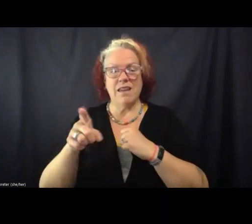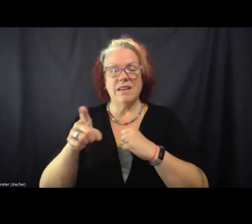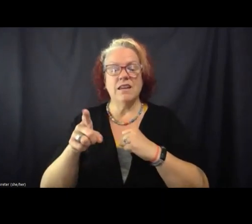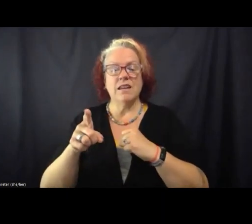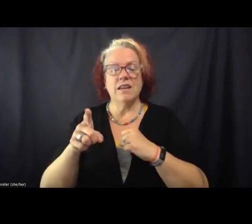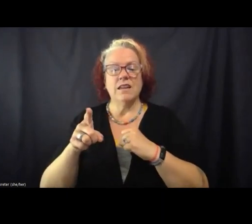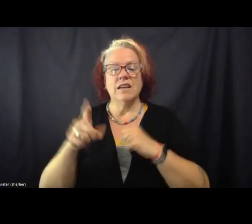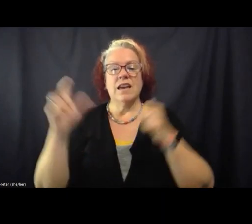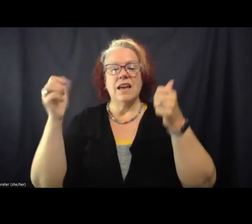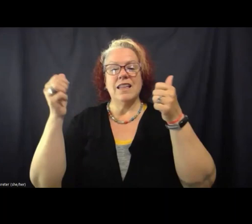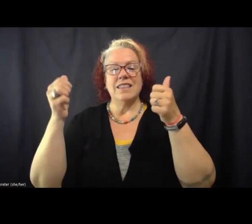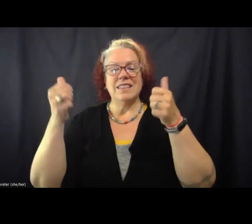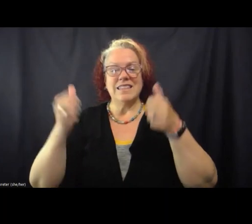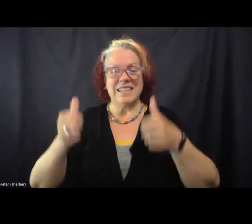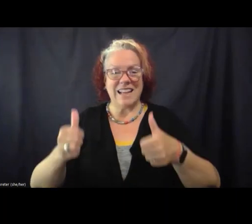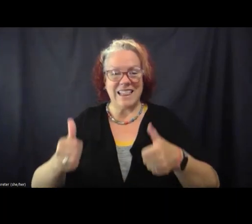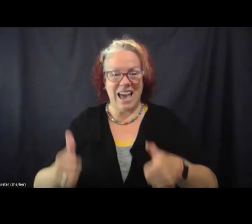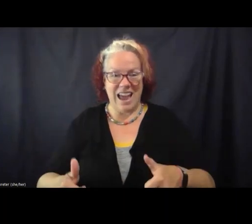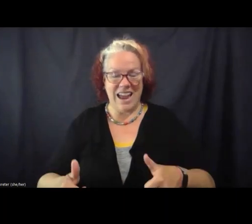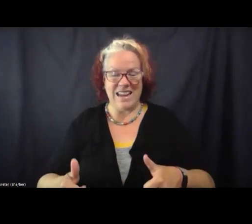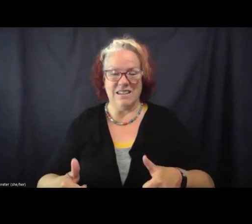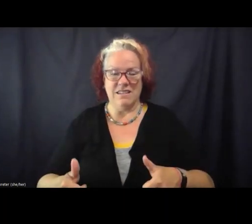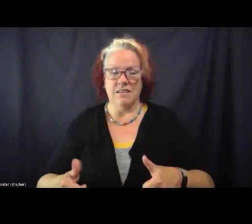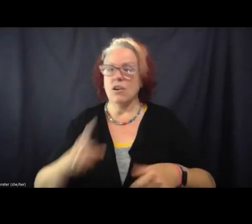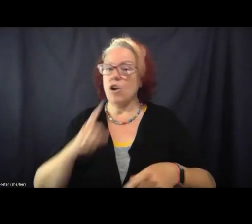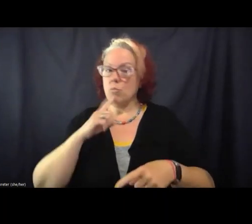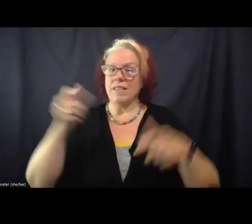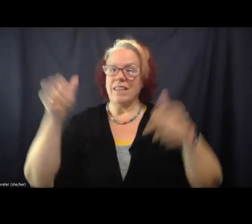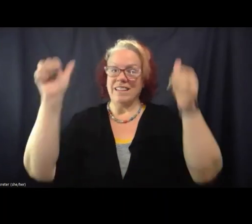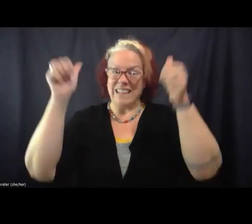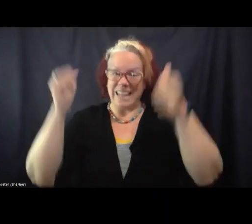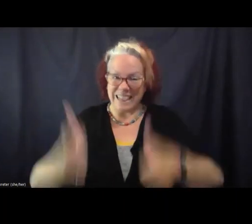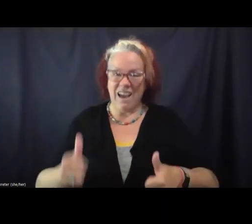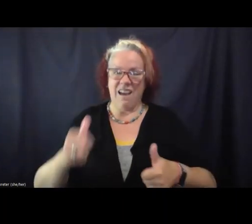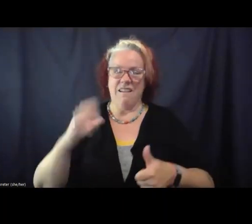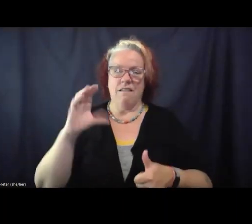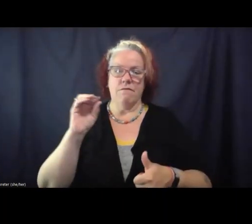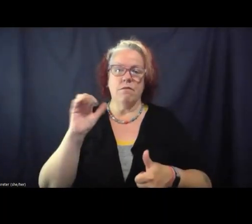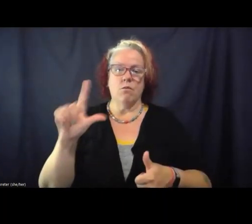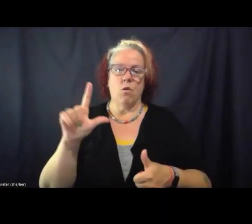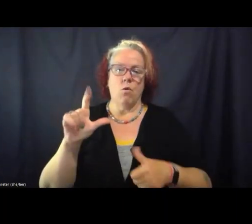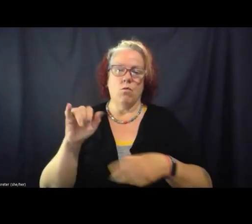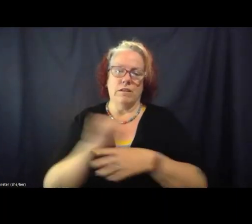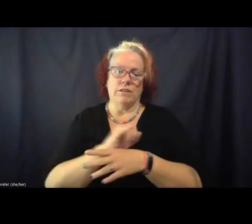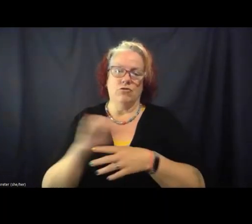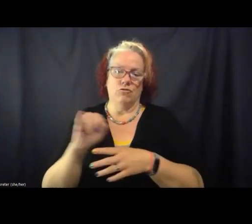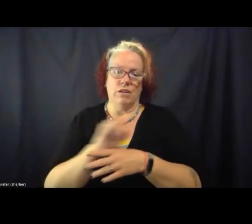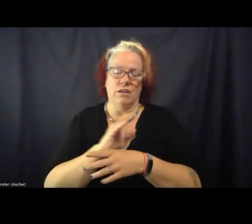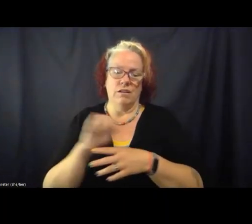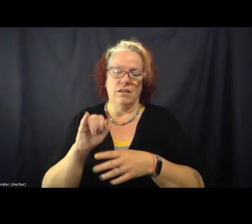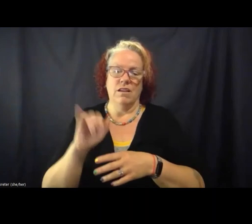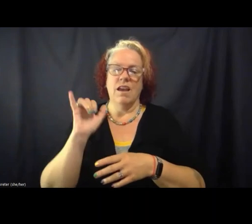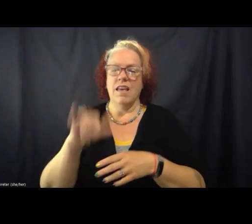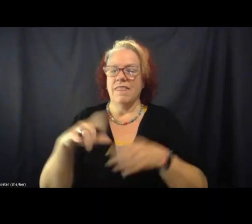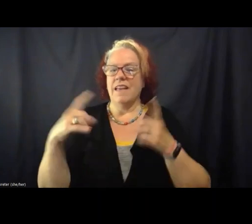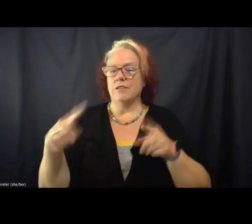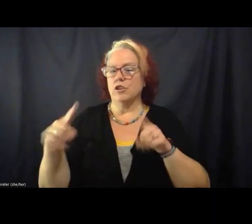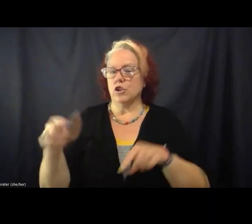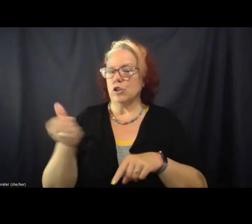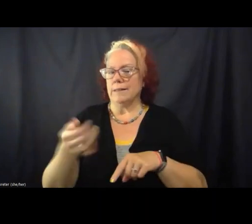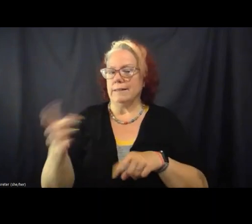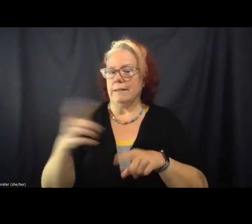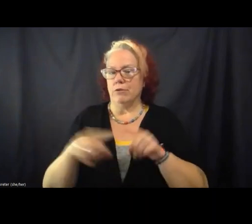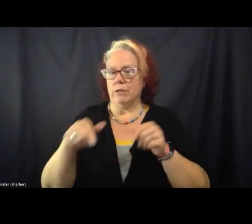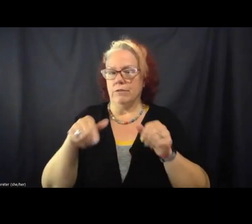precipitous decline of the coal industry in a place like eastern Kentucky. And that's occurred on a couple of fronts. There's been a